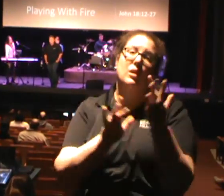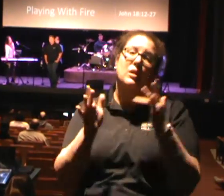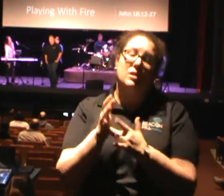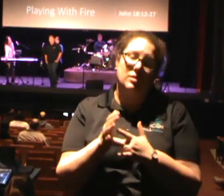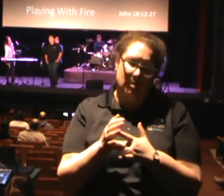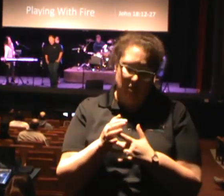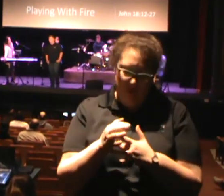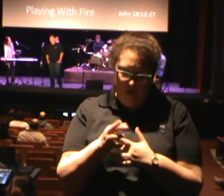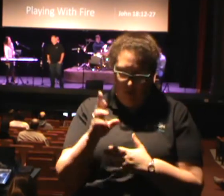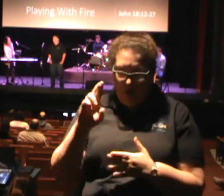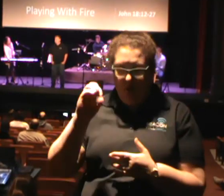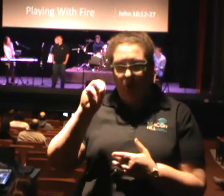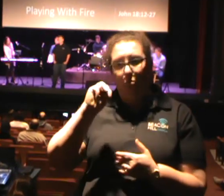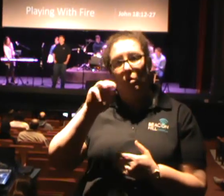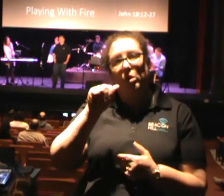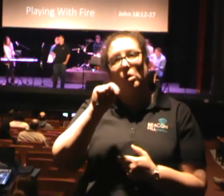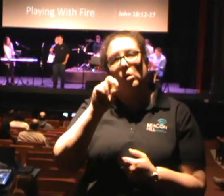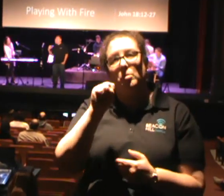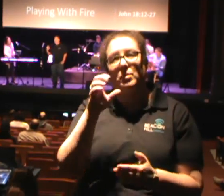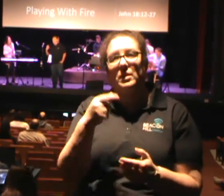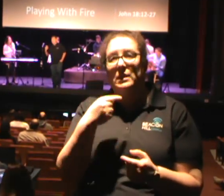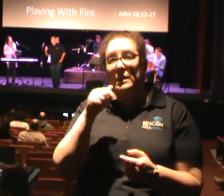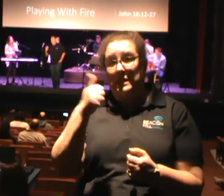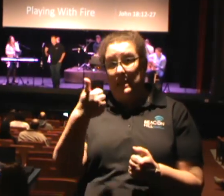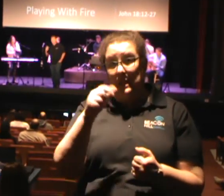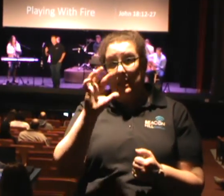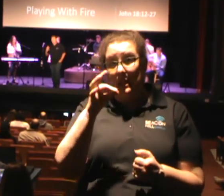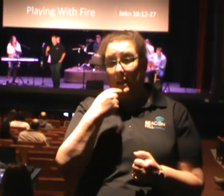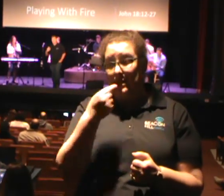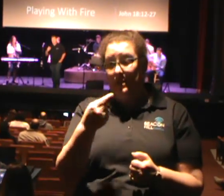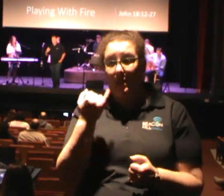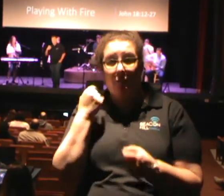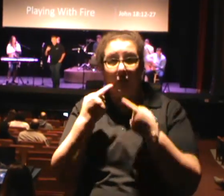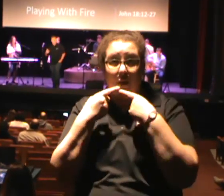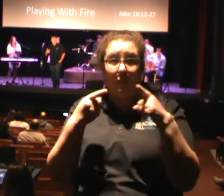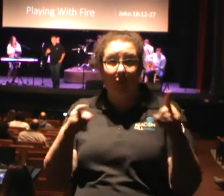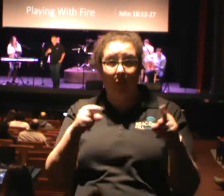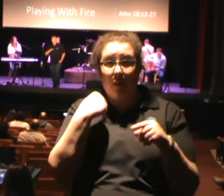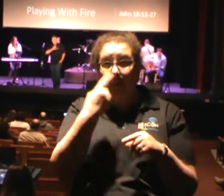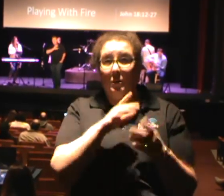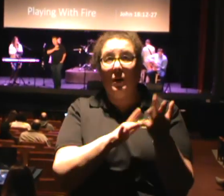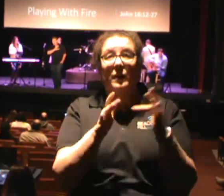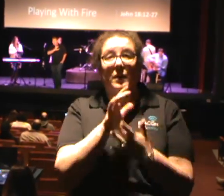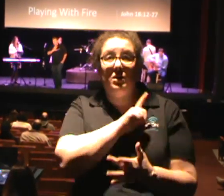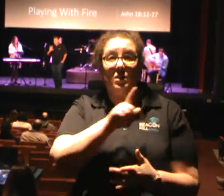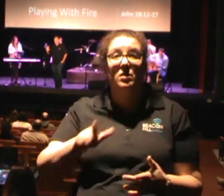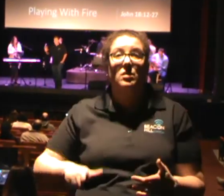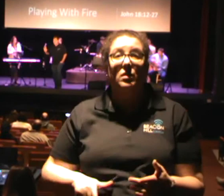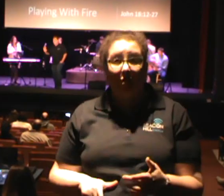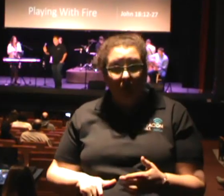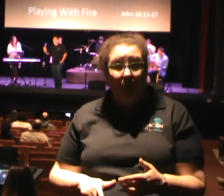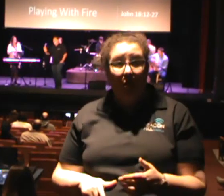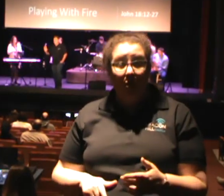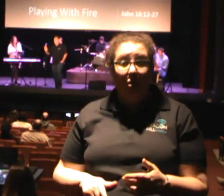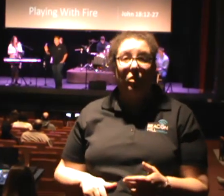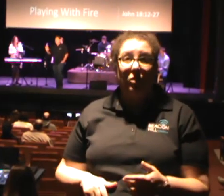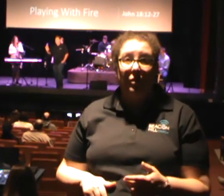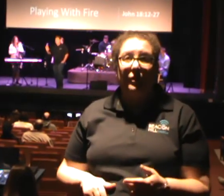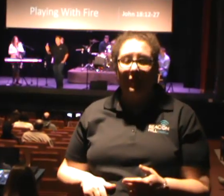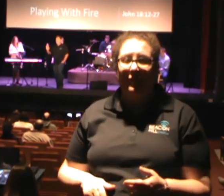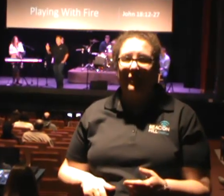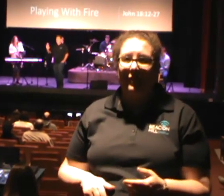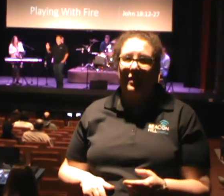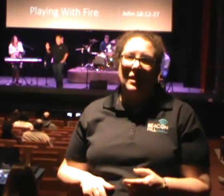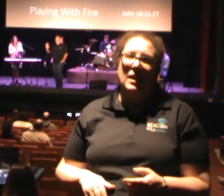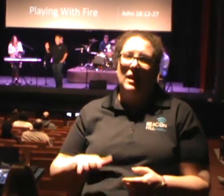10, 9 says, if you confess with your mouth that Jesus is the Lord and believe in your heart that God raised him, then you shall be saved. So, I don't know what you've got going on in your life